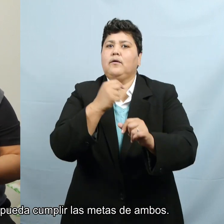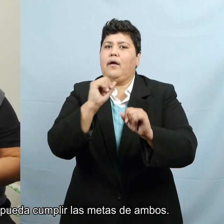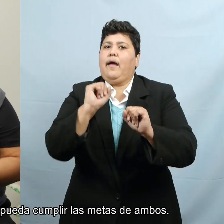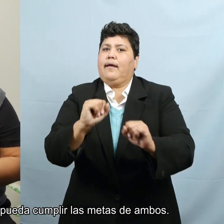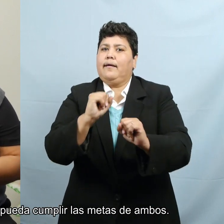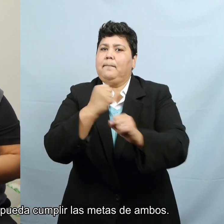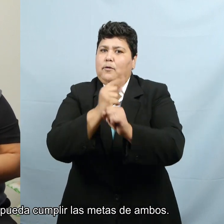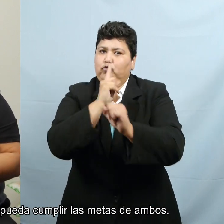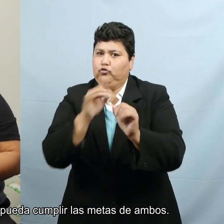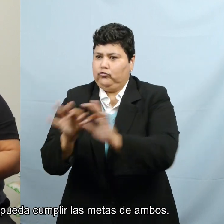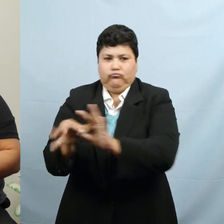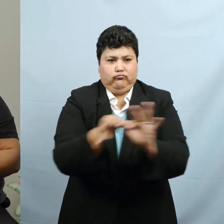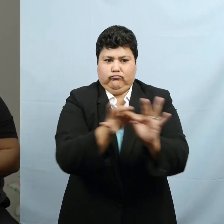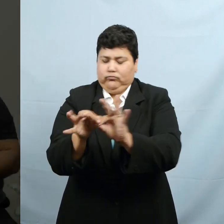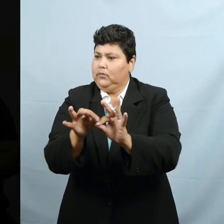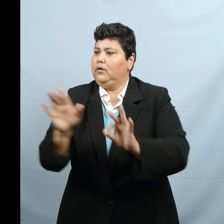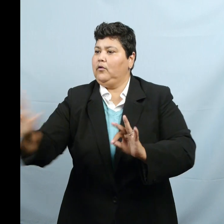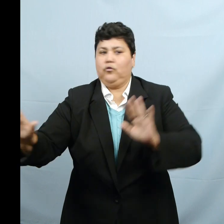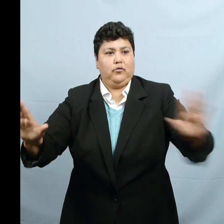uh, get their, their goals met.